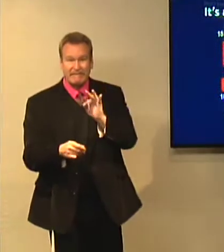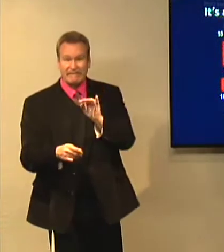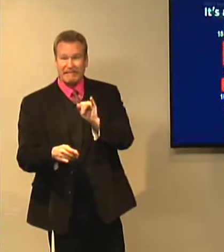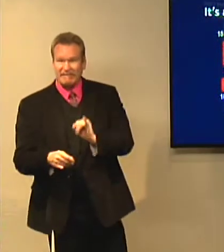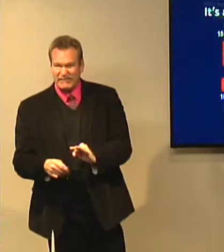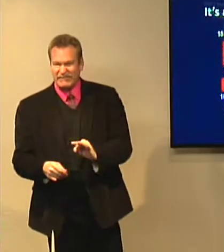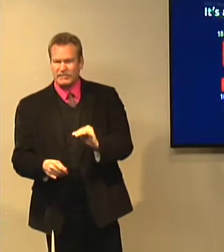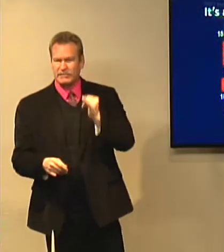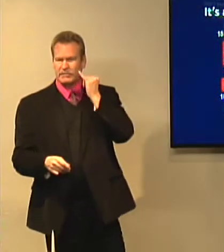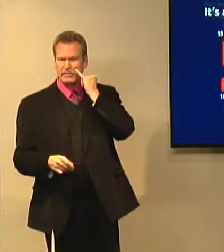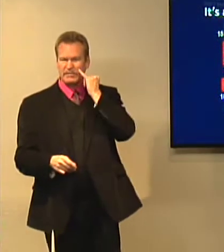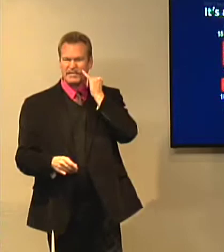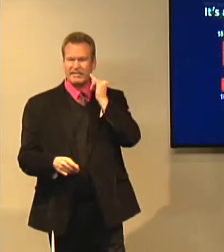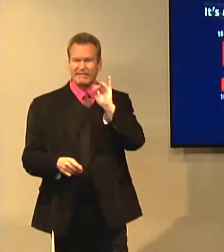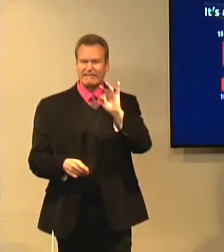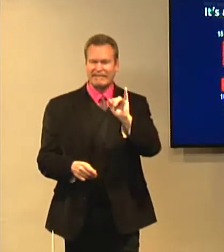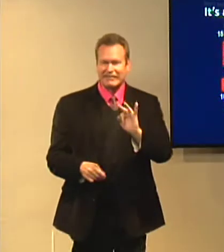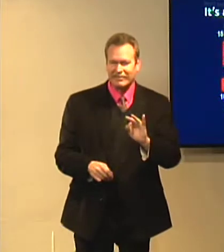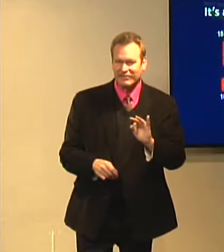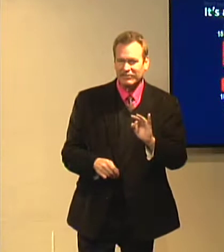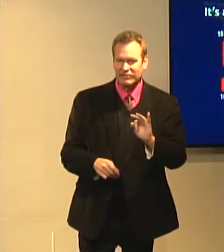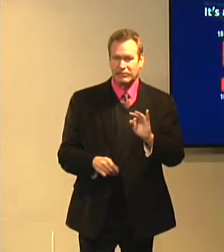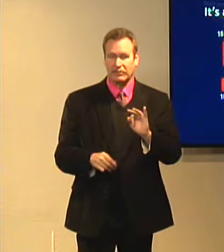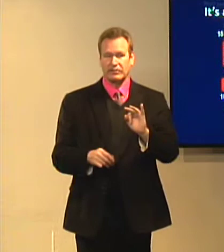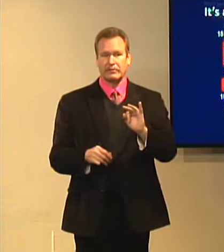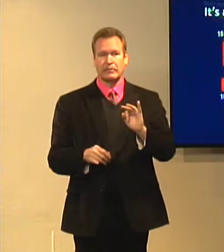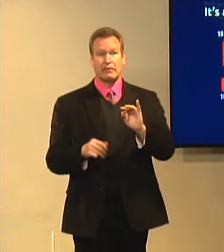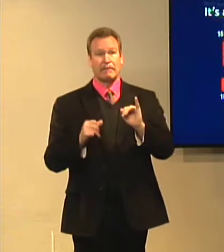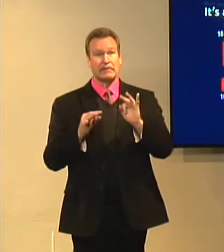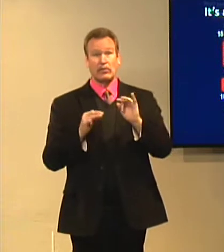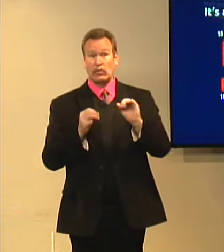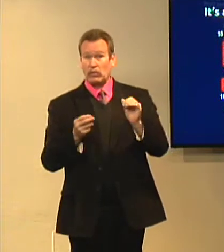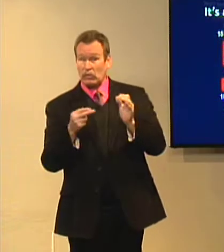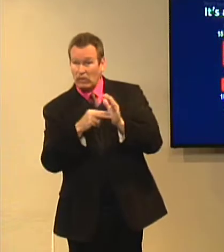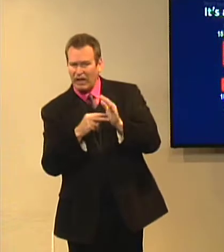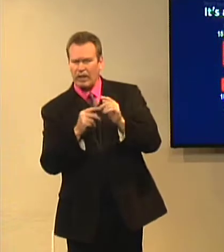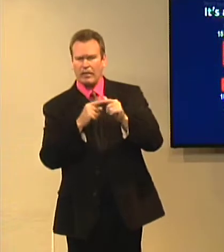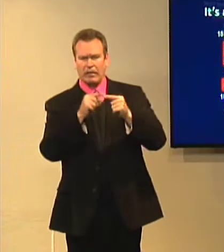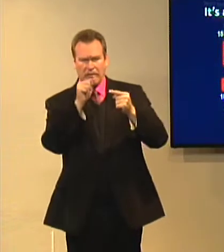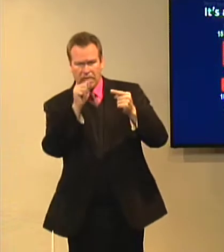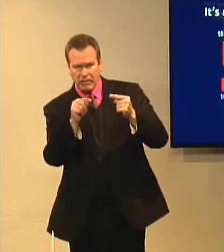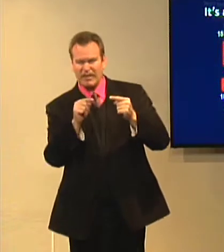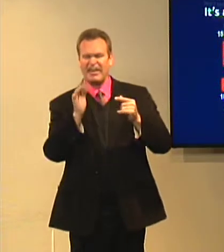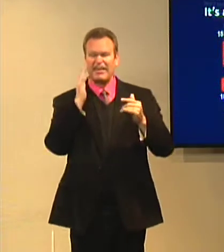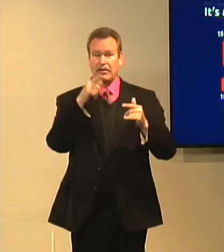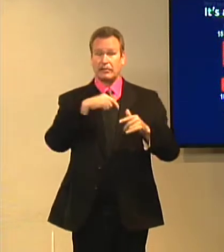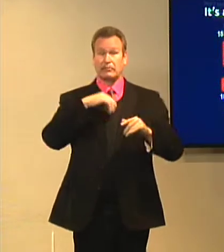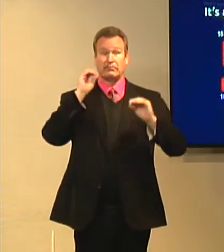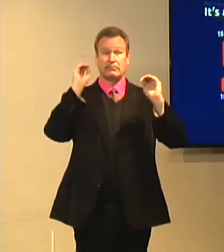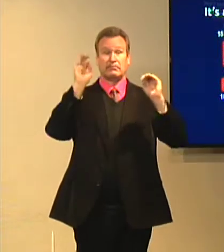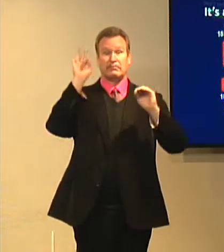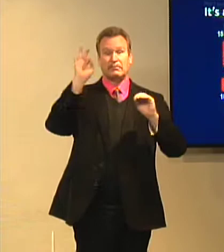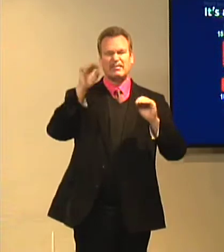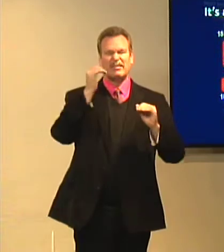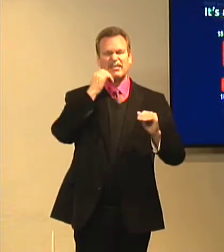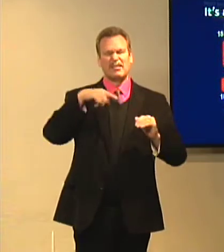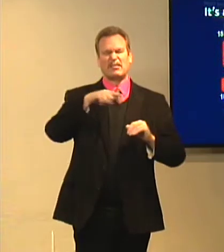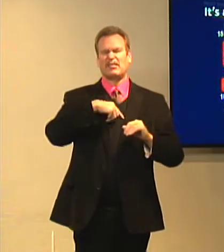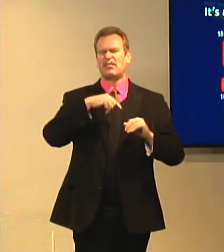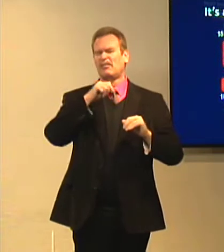he says, if, if, multiple times, if Christ is not raised from the dead, if the dead are